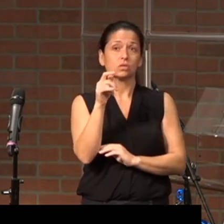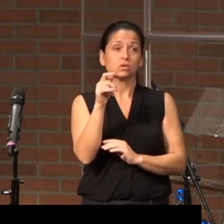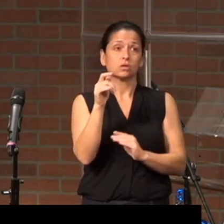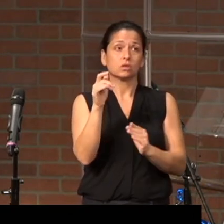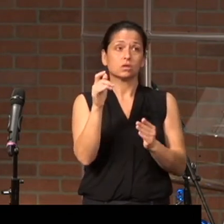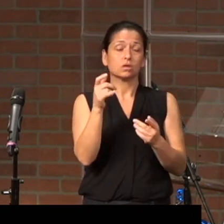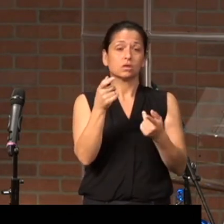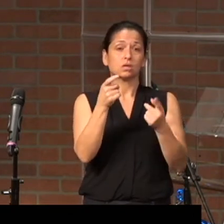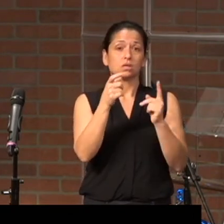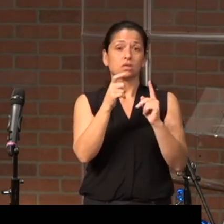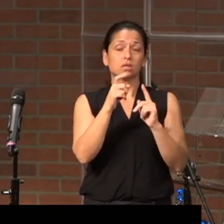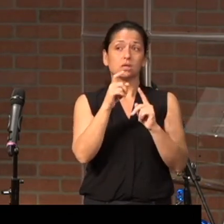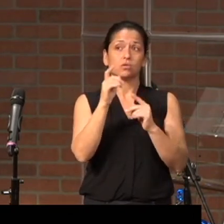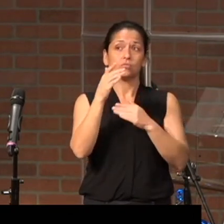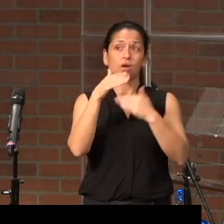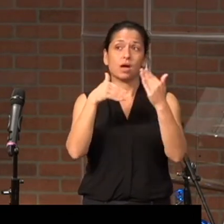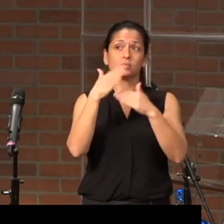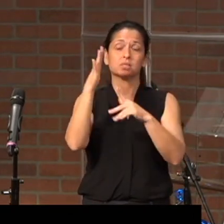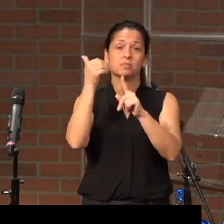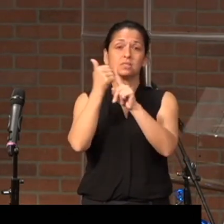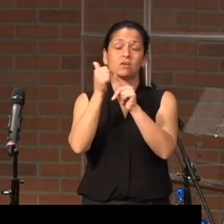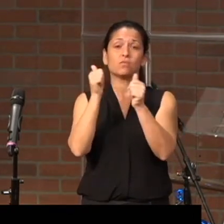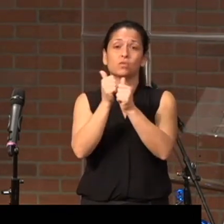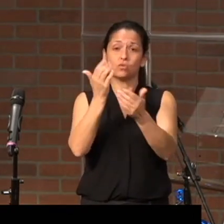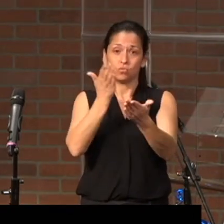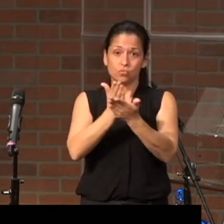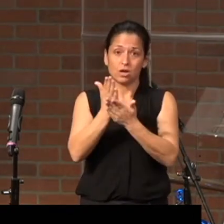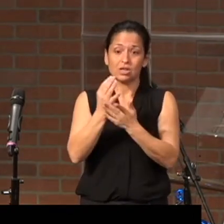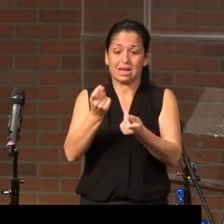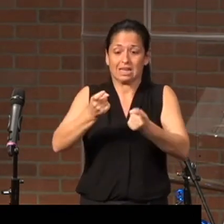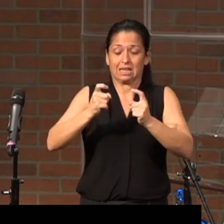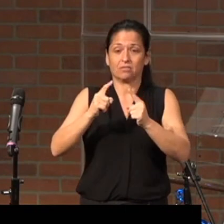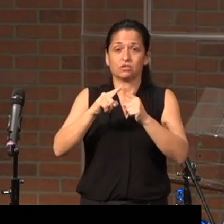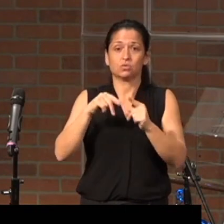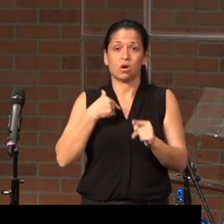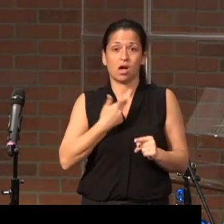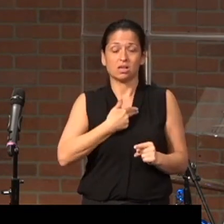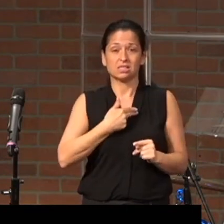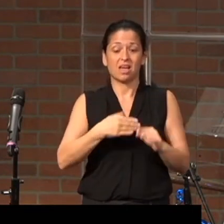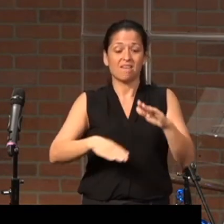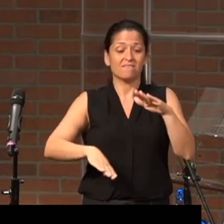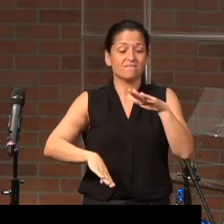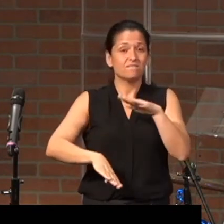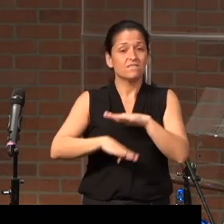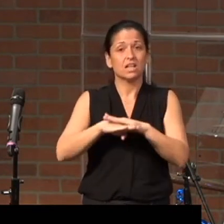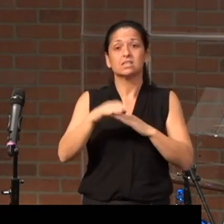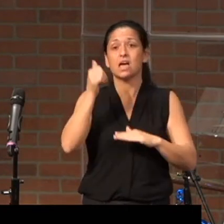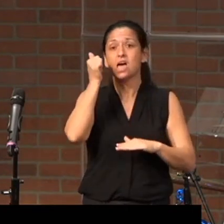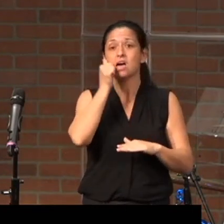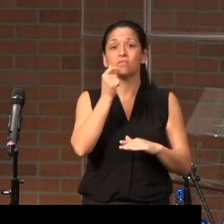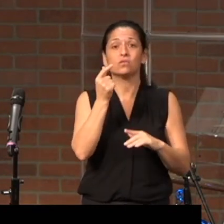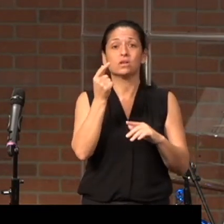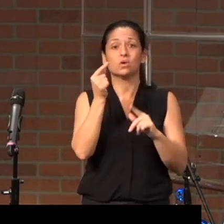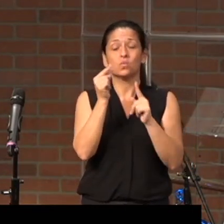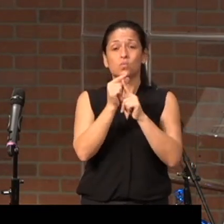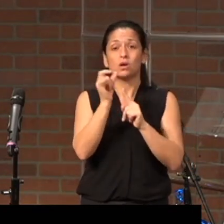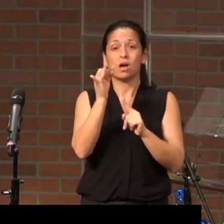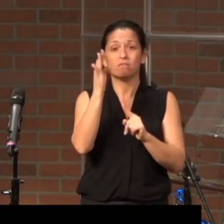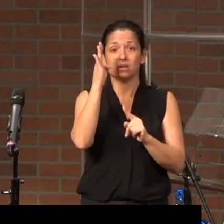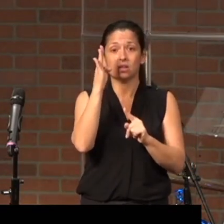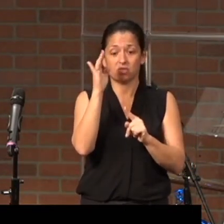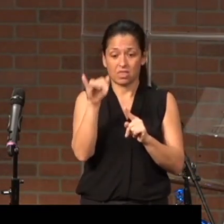for us. And it has filled, filled every word of it with God's promises.